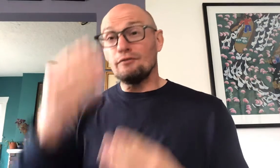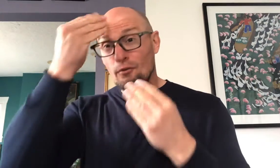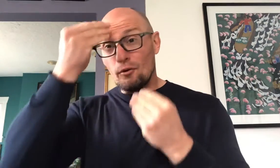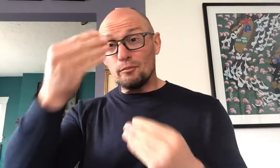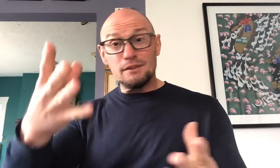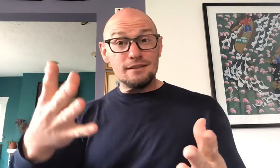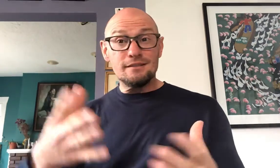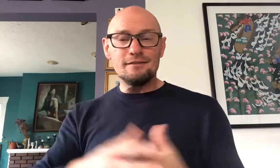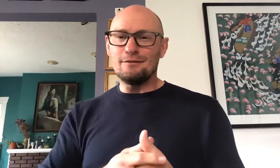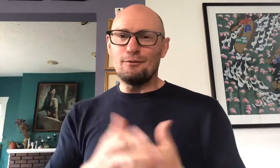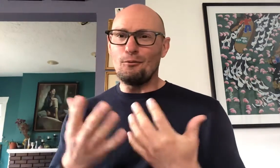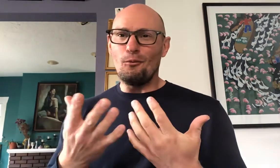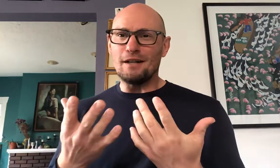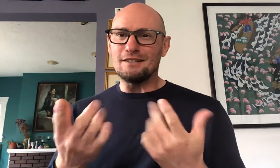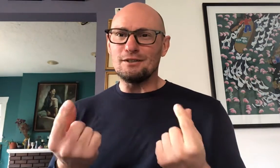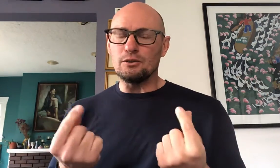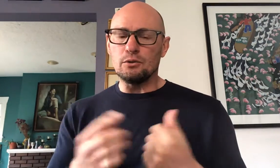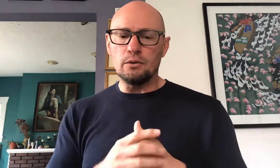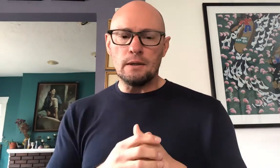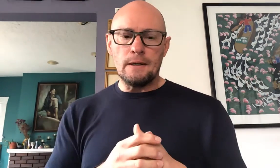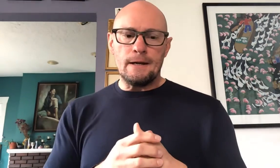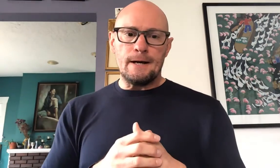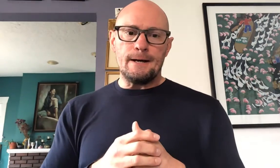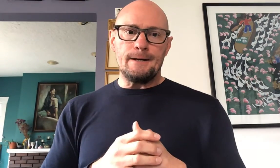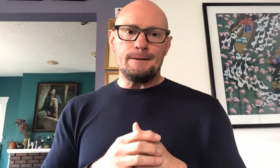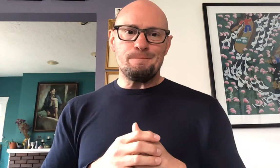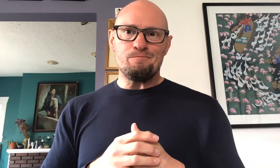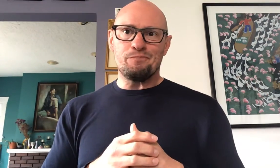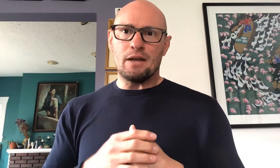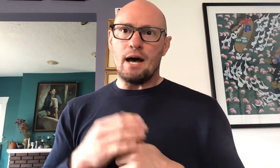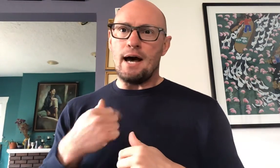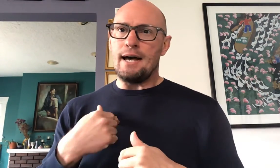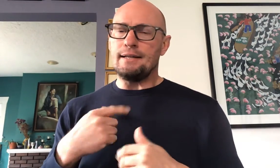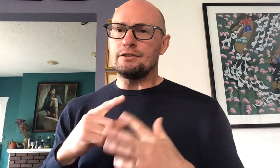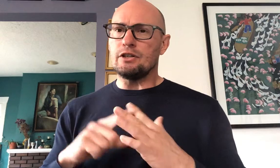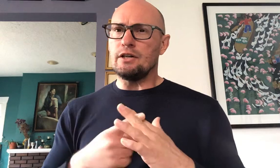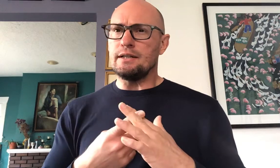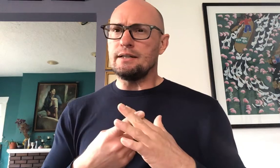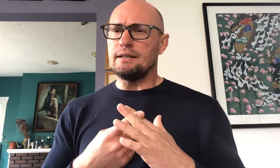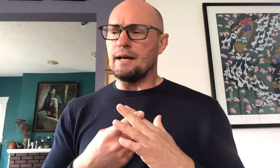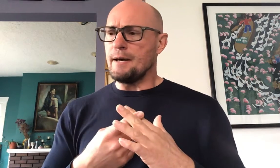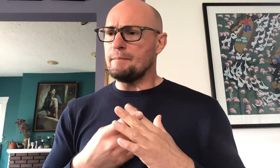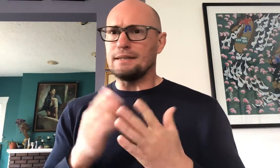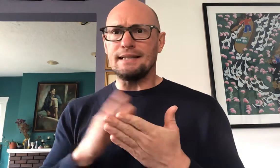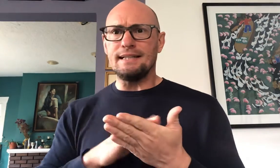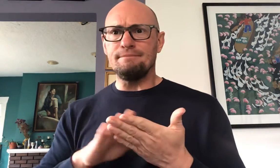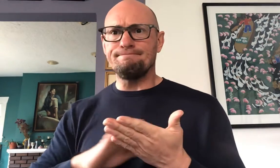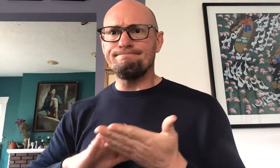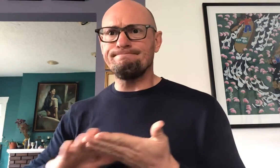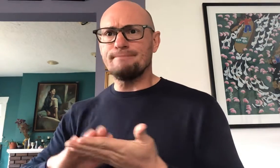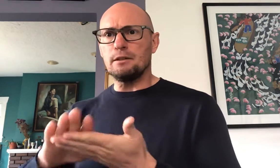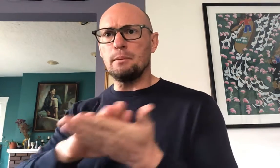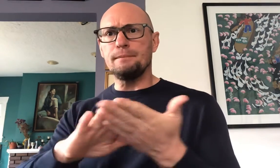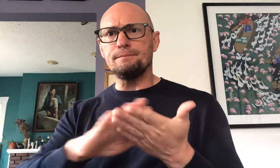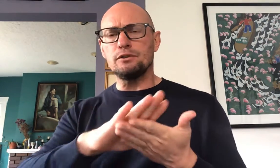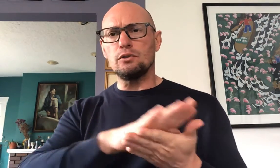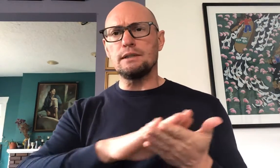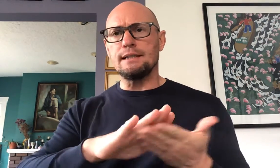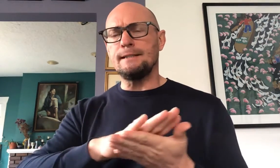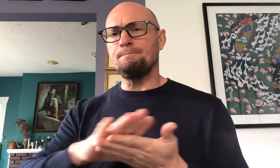informed what to do um I started um cleaning a little bit so clean